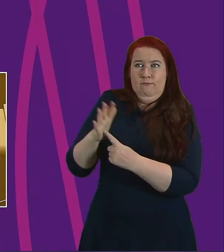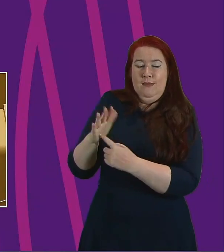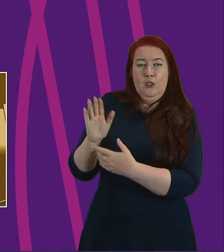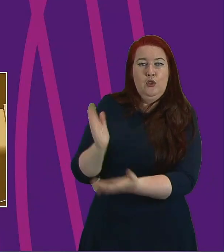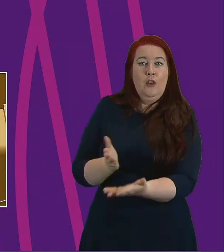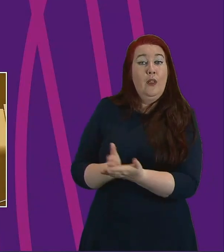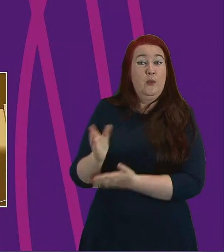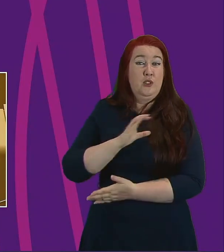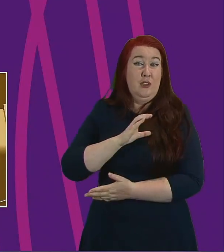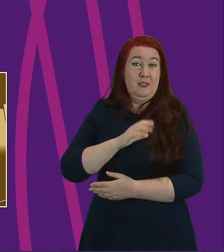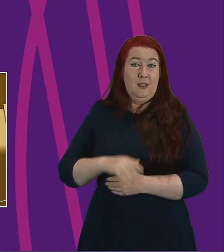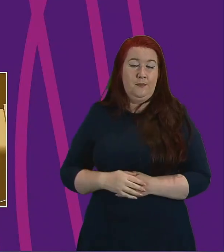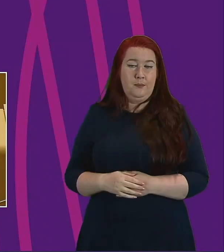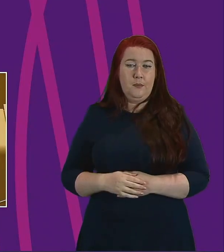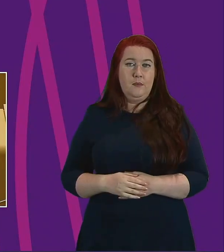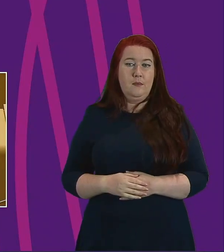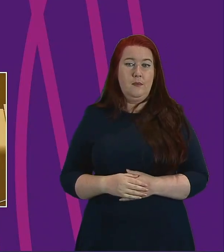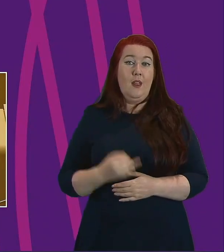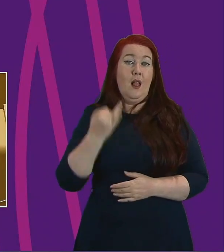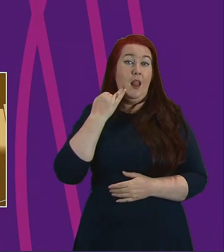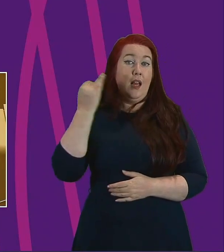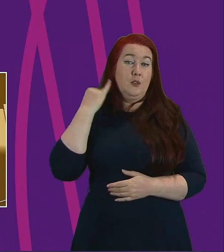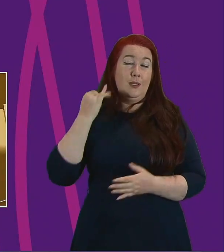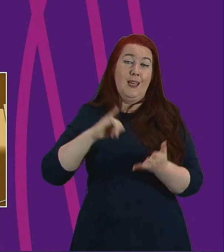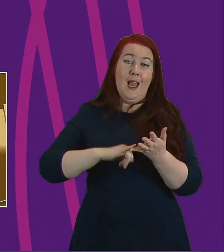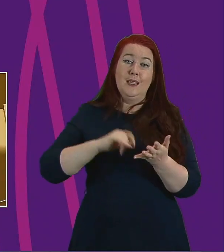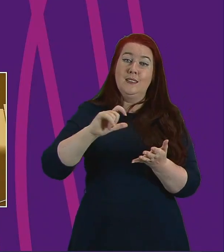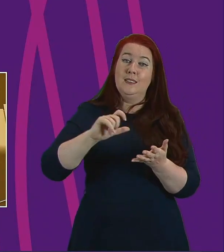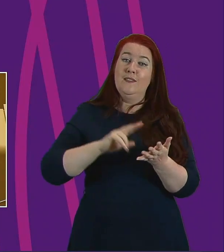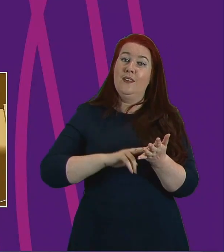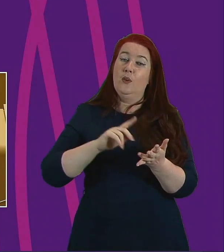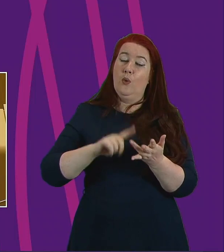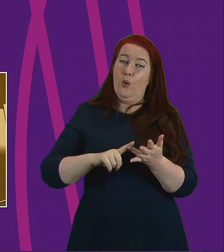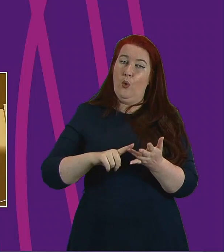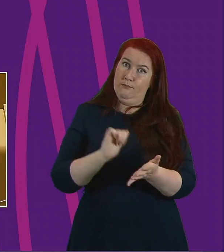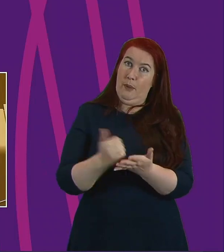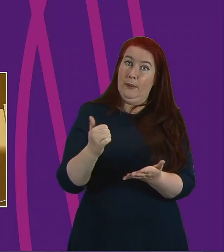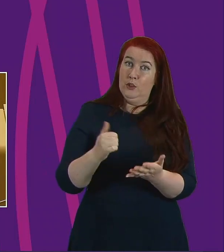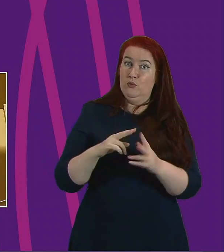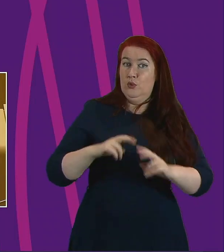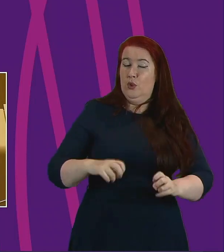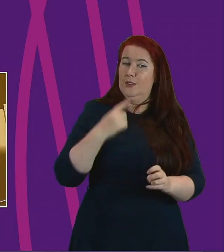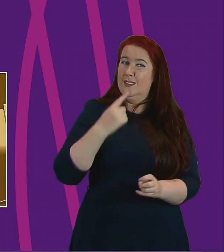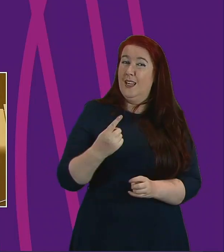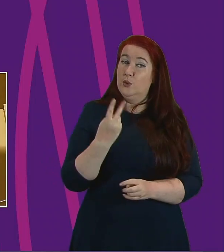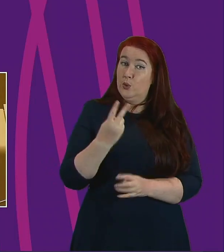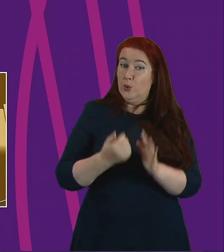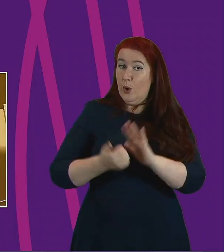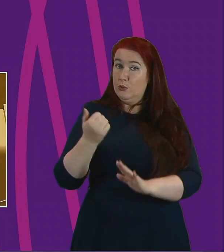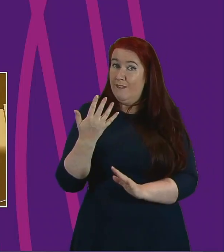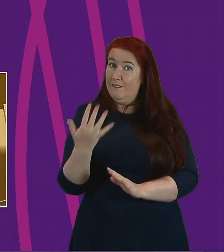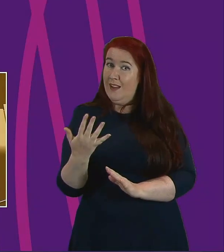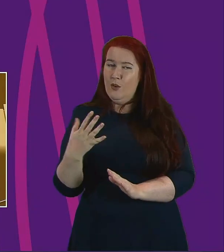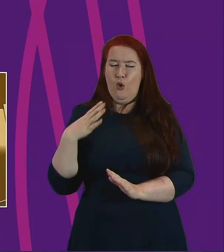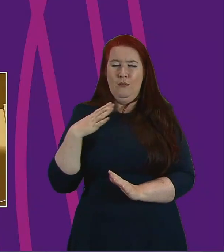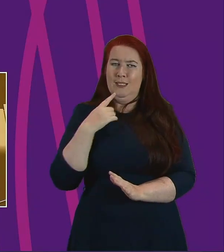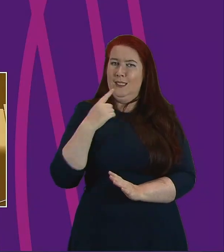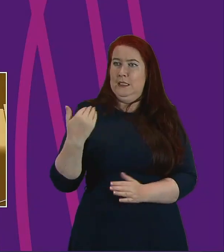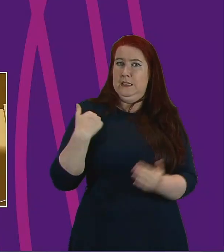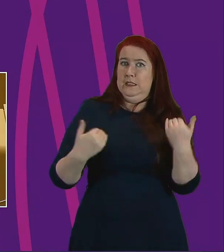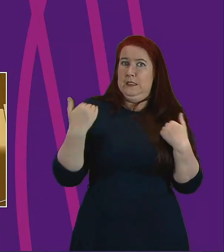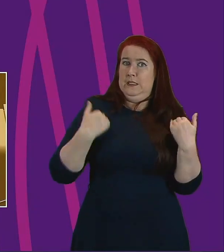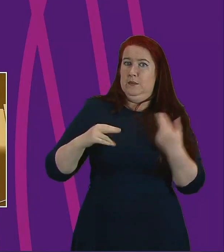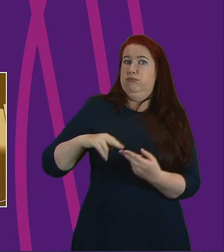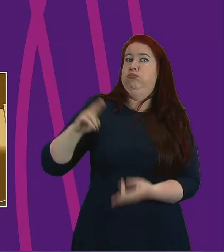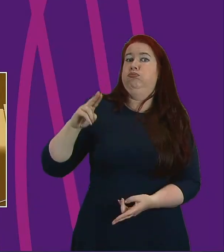The research published last week by SCVO shows two in five charities are already reporting an increase in demand and a